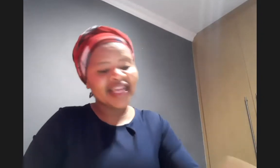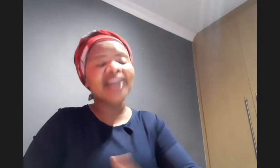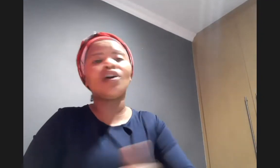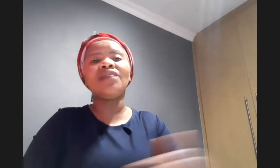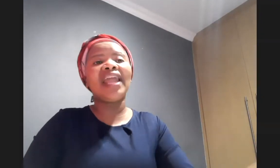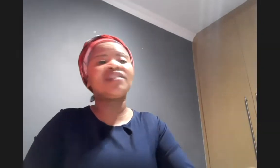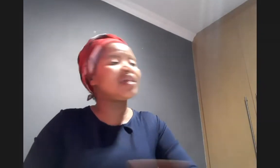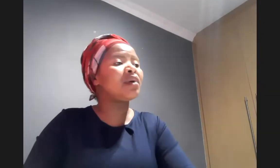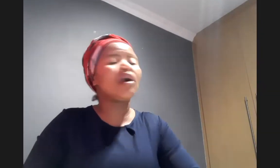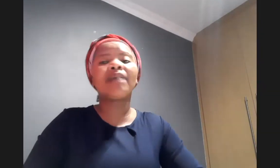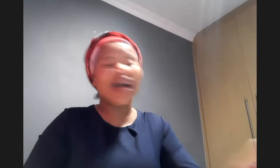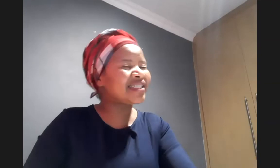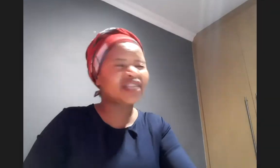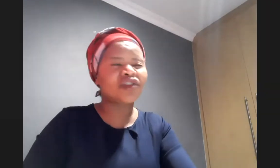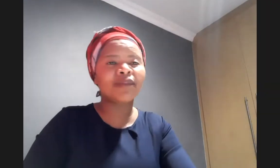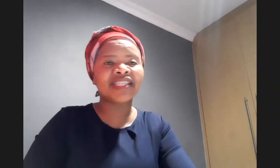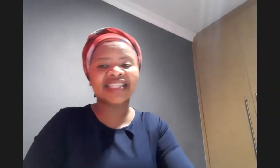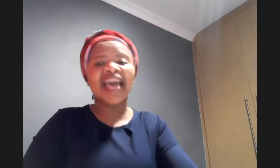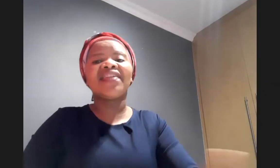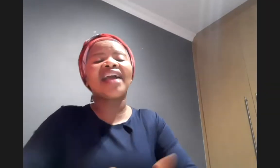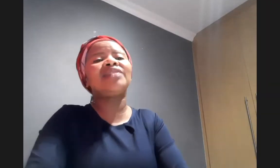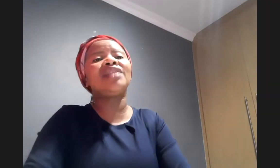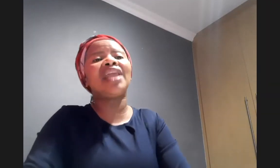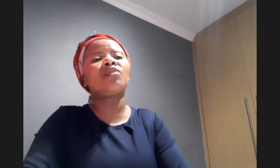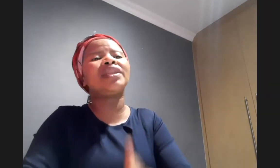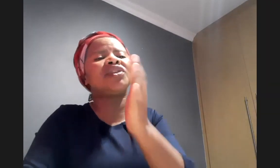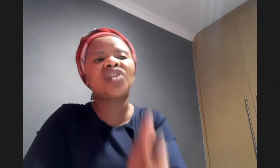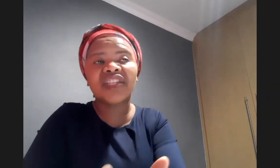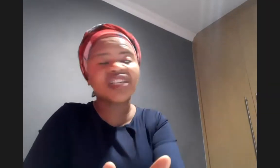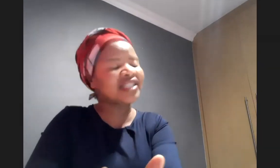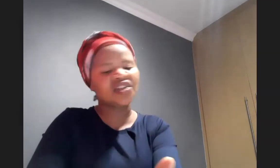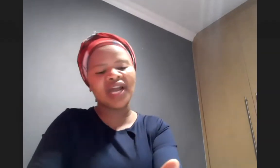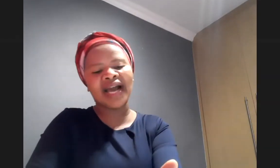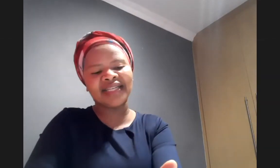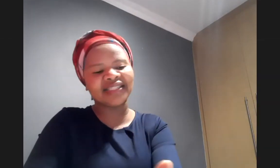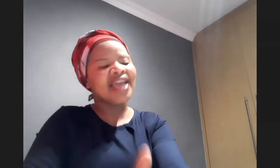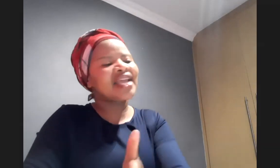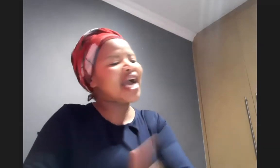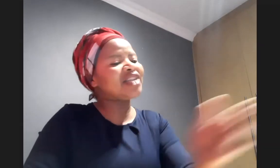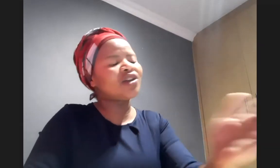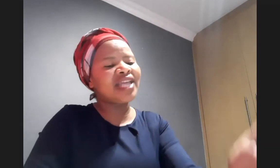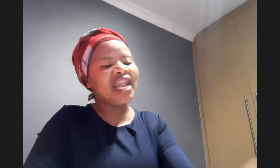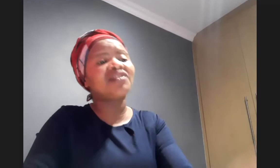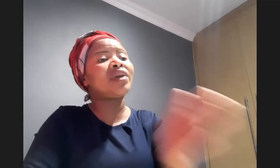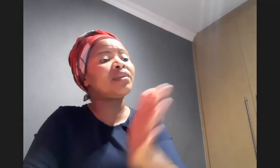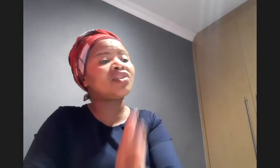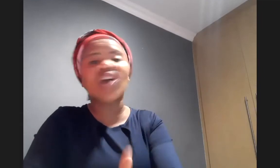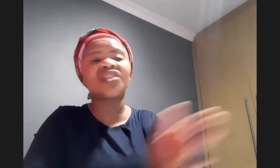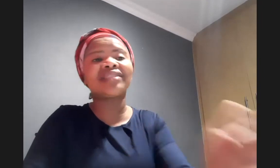guys on the left when they were walking past the job seekers the guys on the left when they were judging the drug addicts the guys on the left when they were judging the